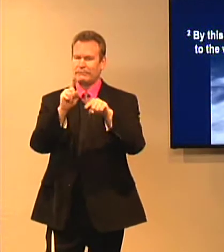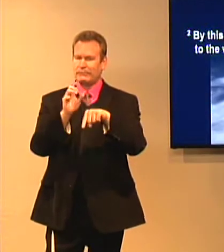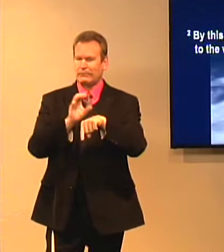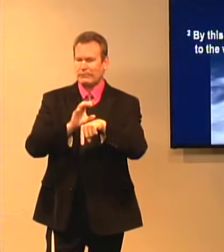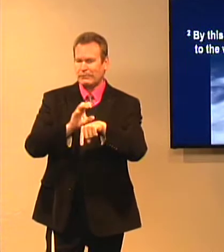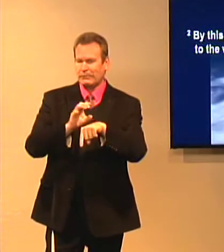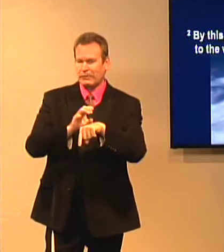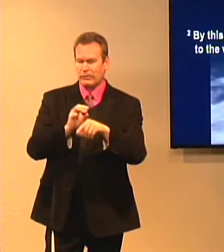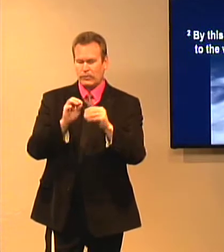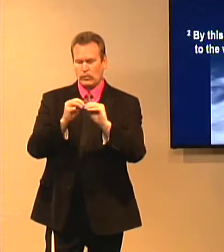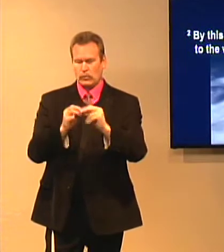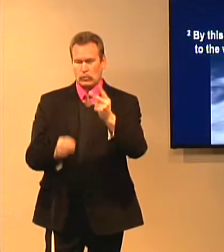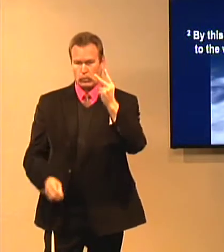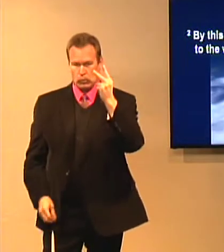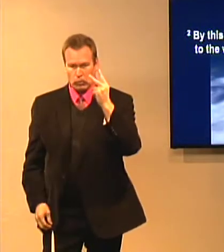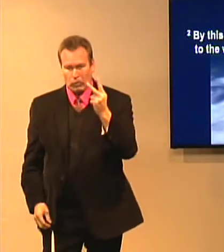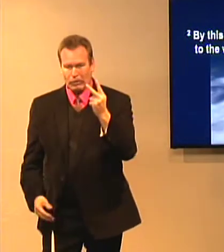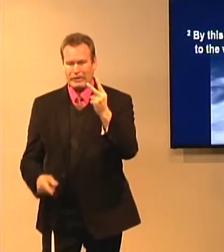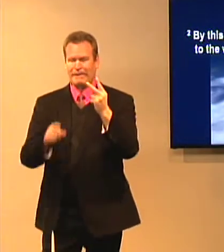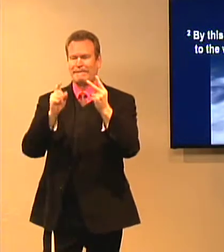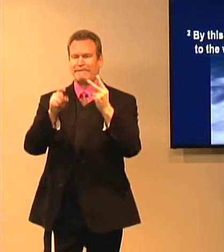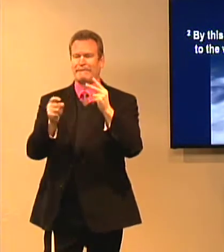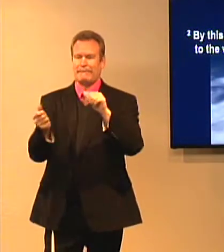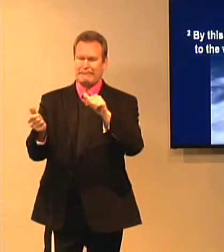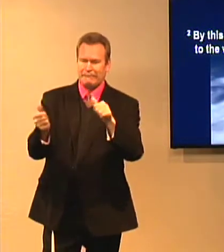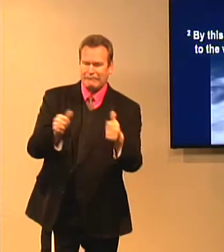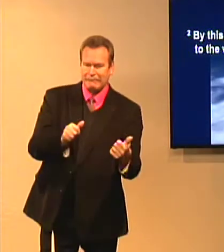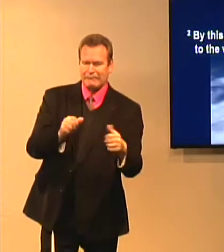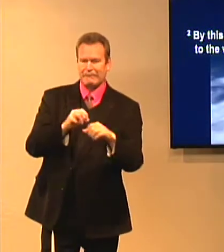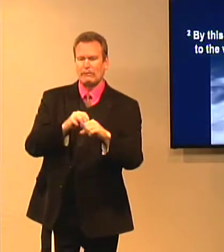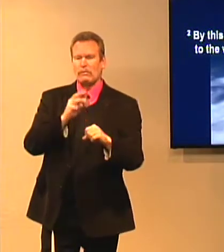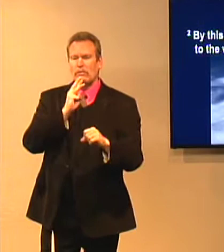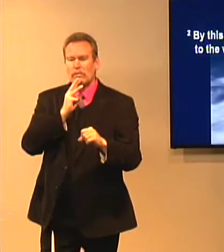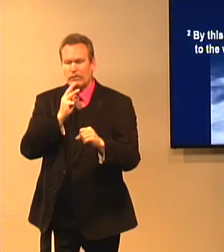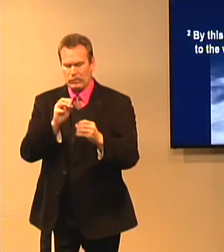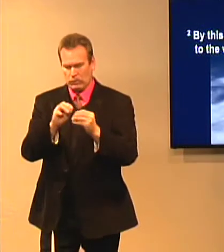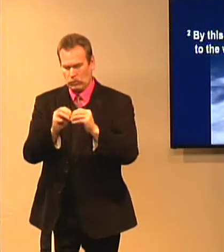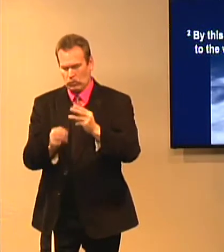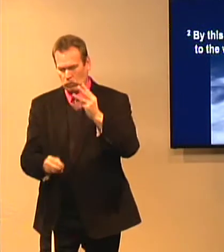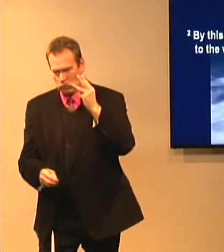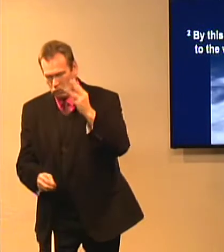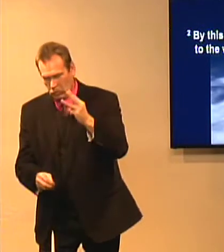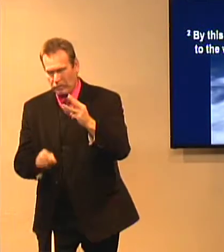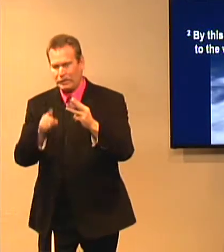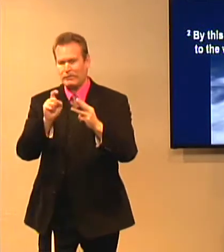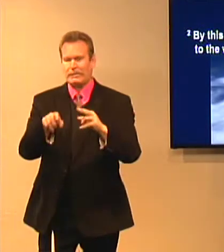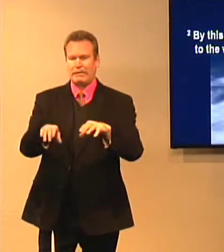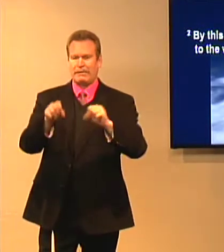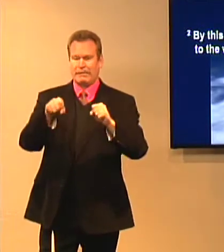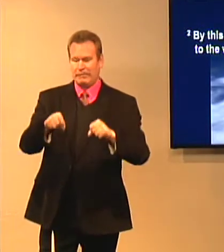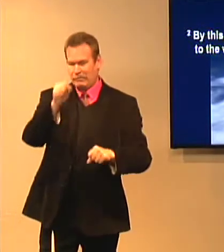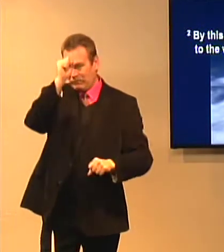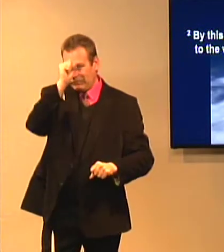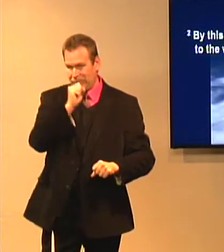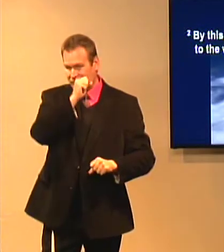go to church. Or number two, you have to be baptized in water. Or number three, you have to take